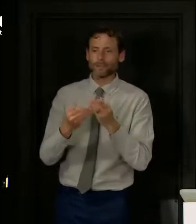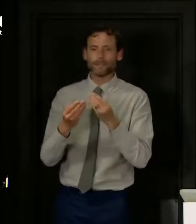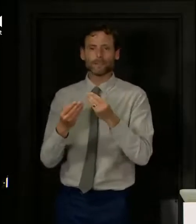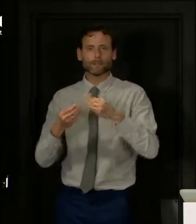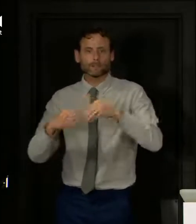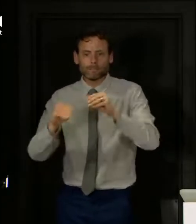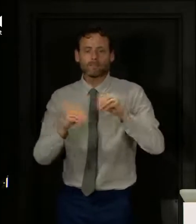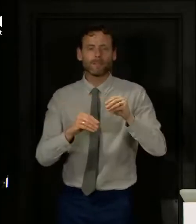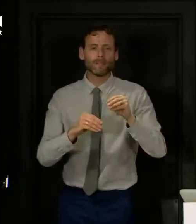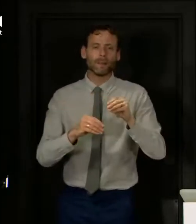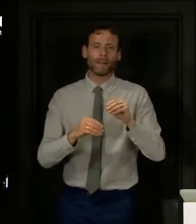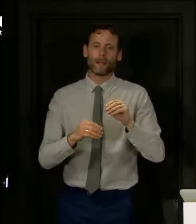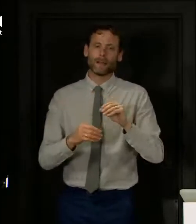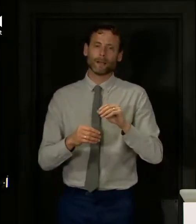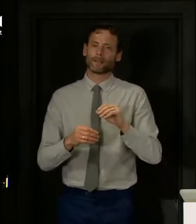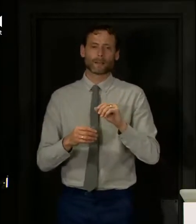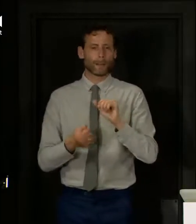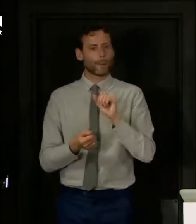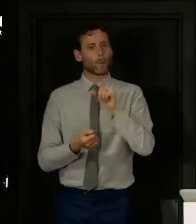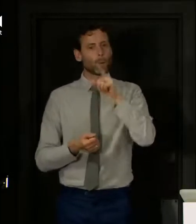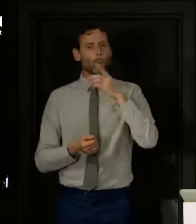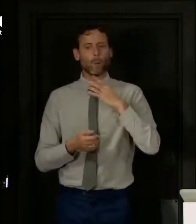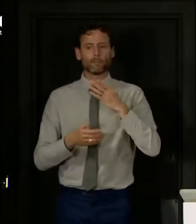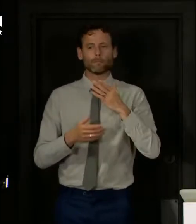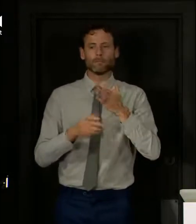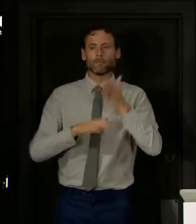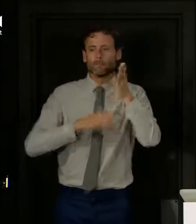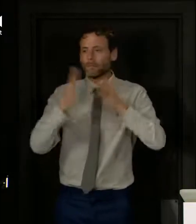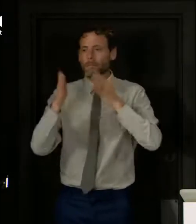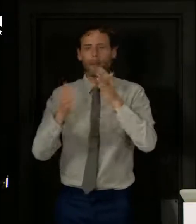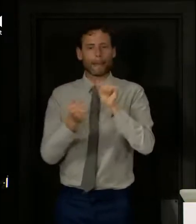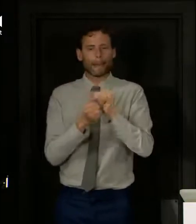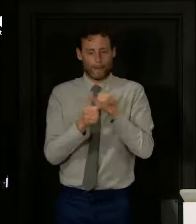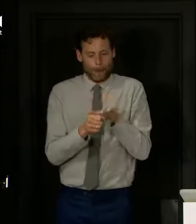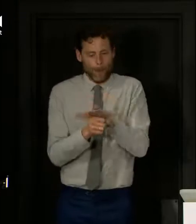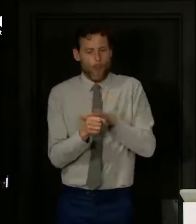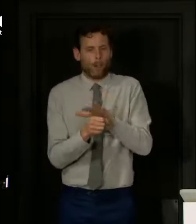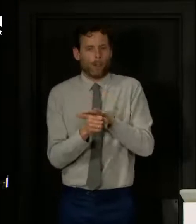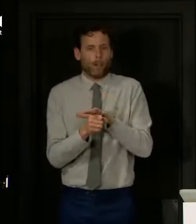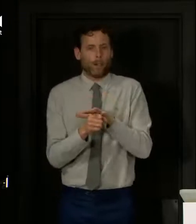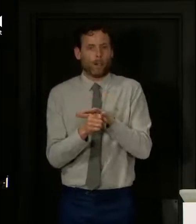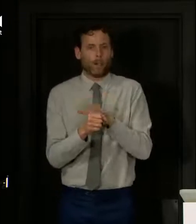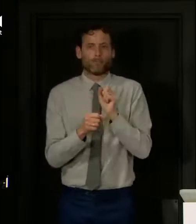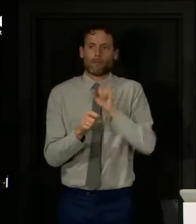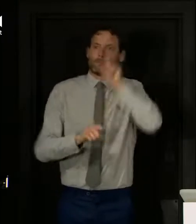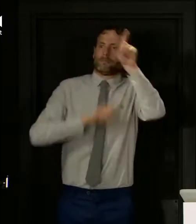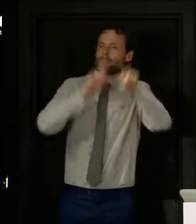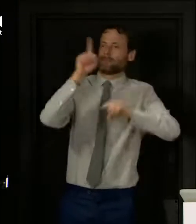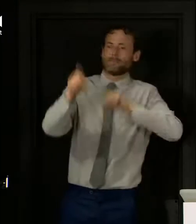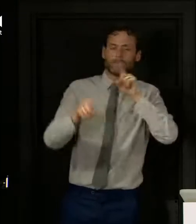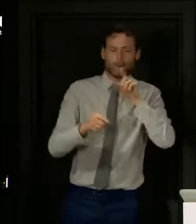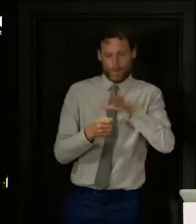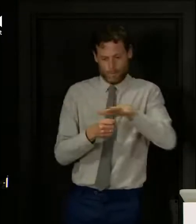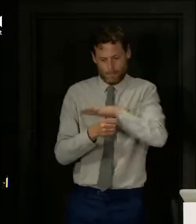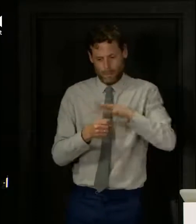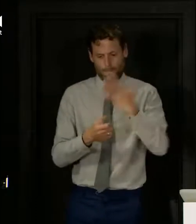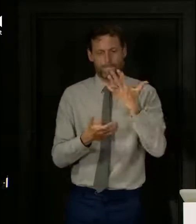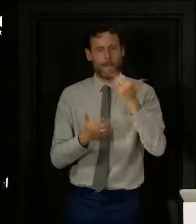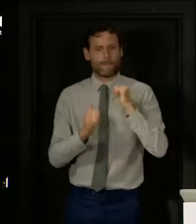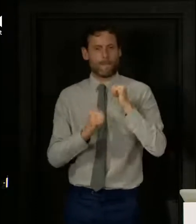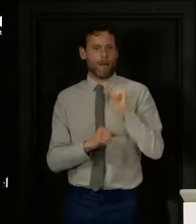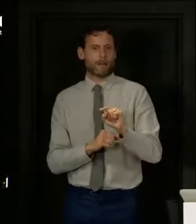keep within a local area. Don't go out with your local area. The five mile rule is the one we want people to follow.